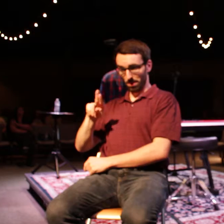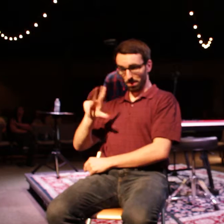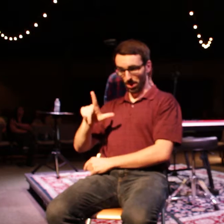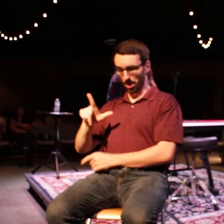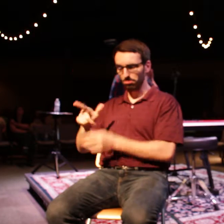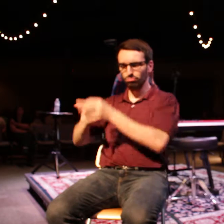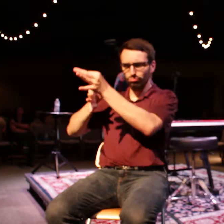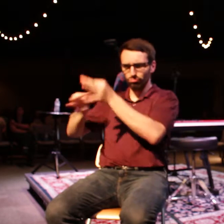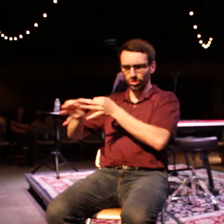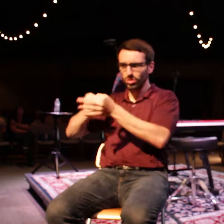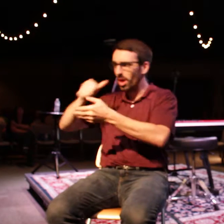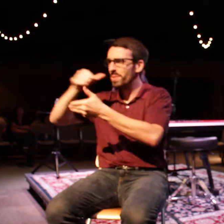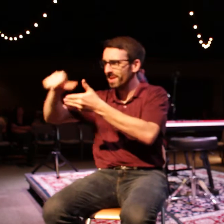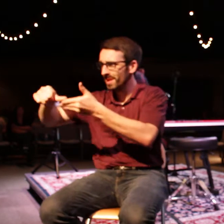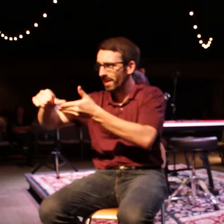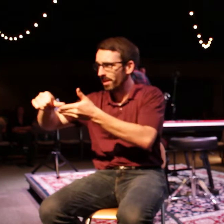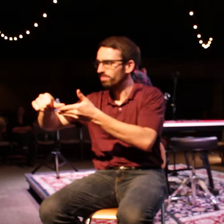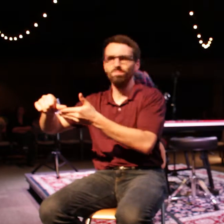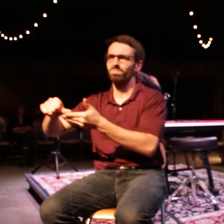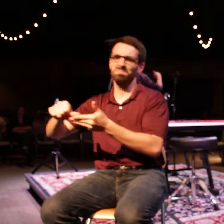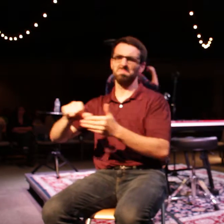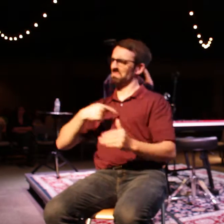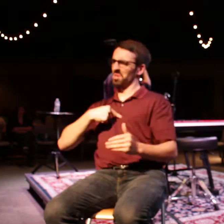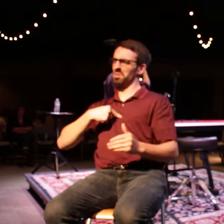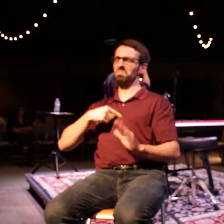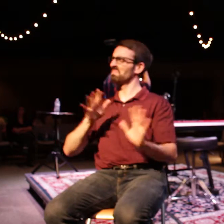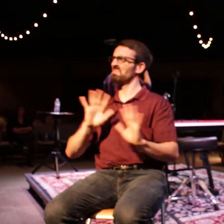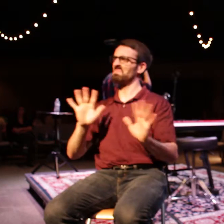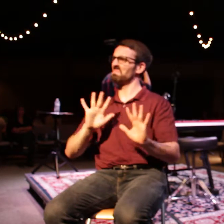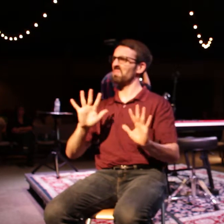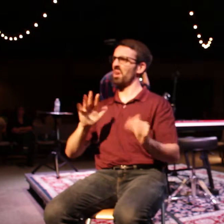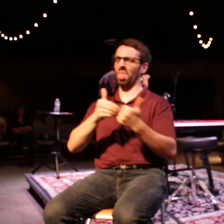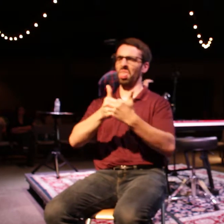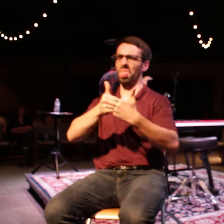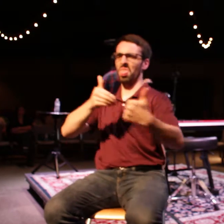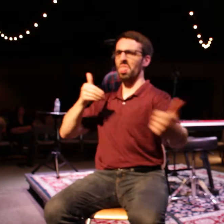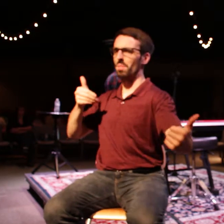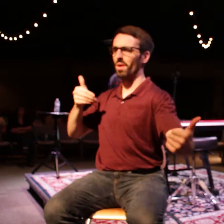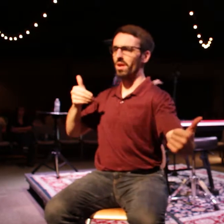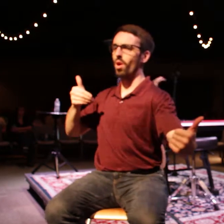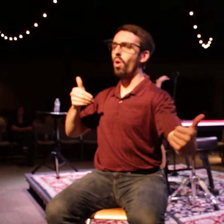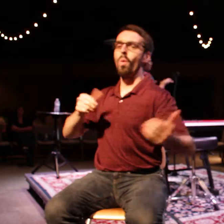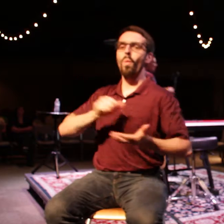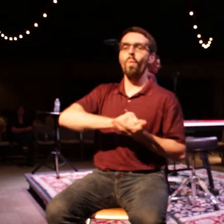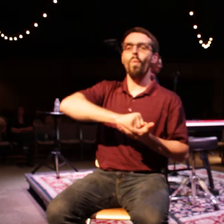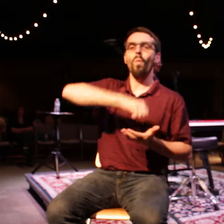That's not how I'm living. There's no wealthy patron standing behind me. Paul is saying, I work.